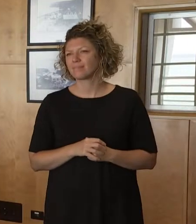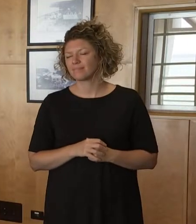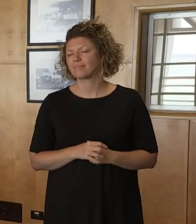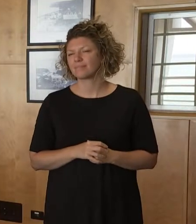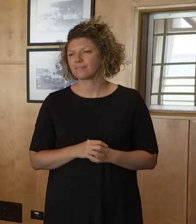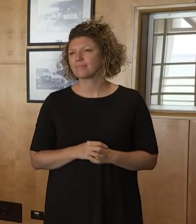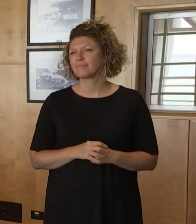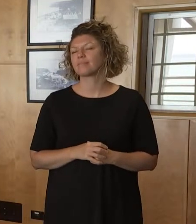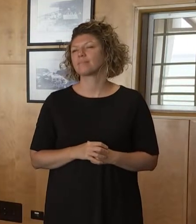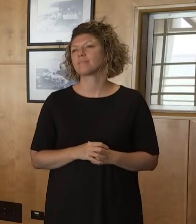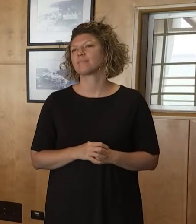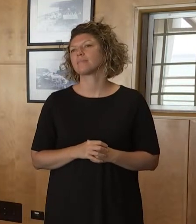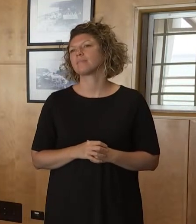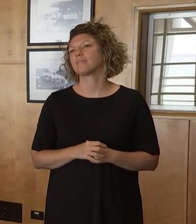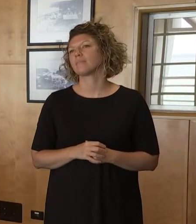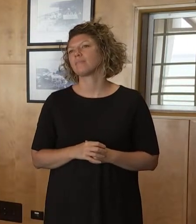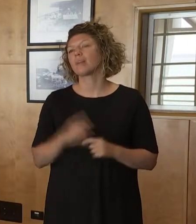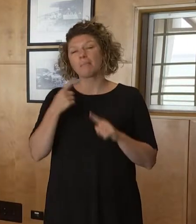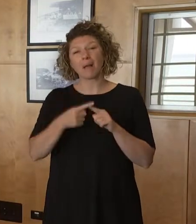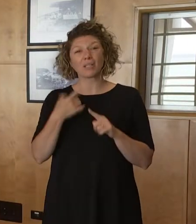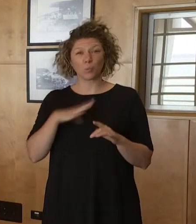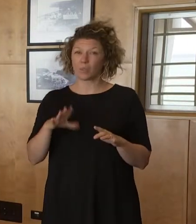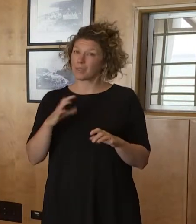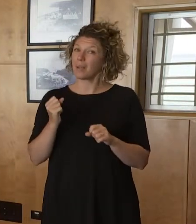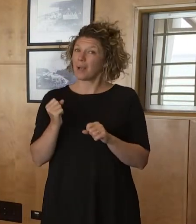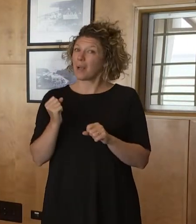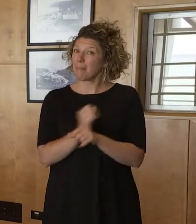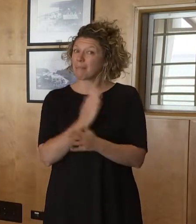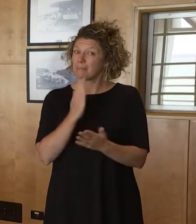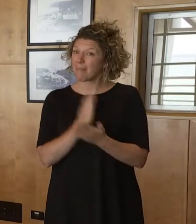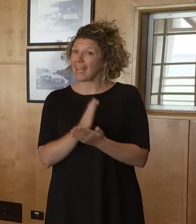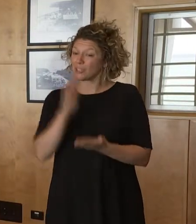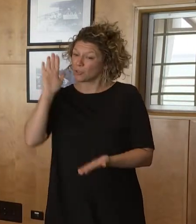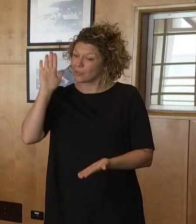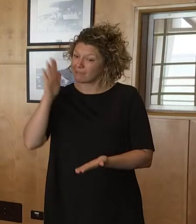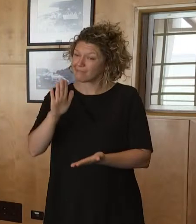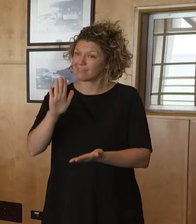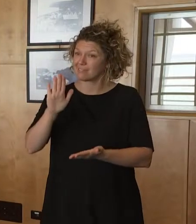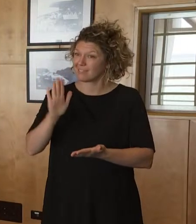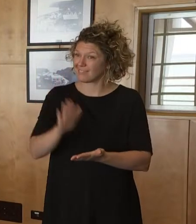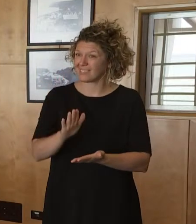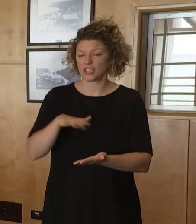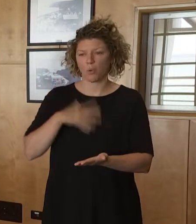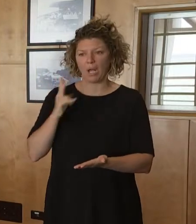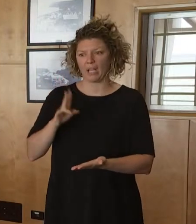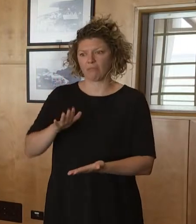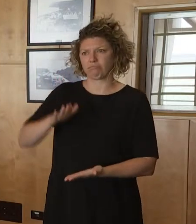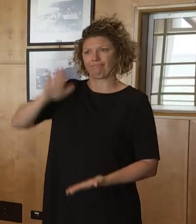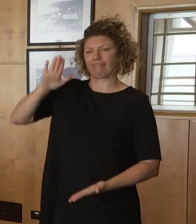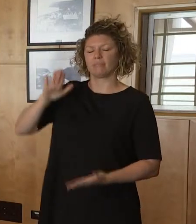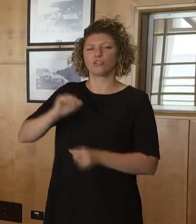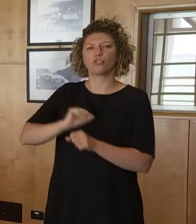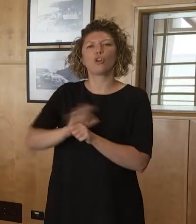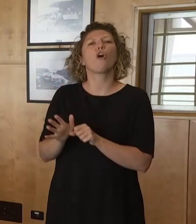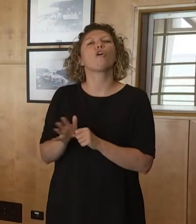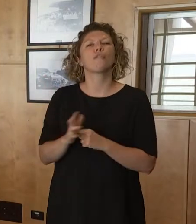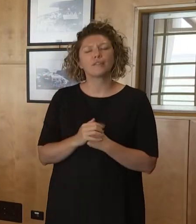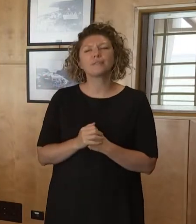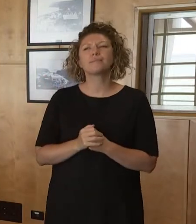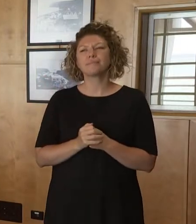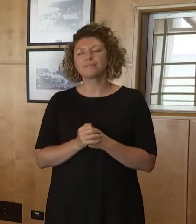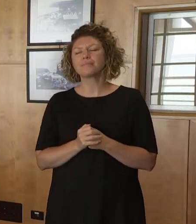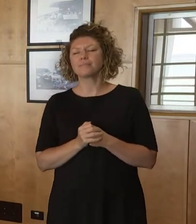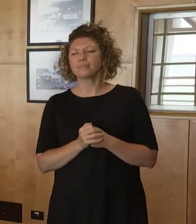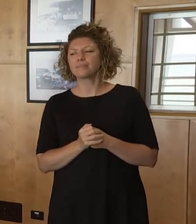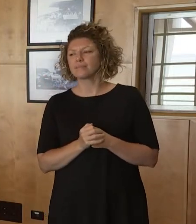see these numbers coming down. So we have seen that increase over the last few days, which we